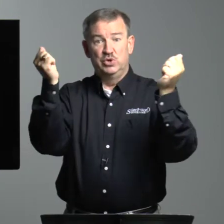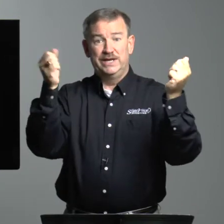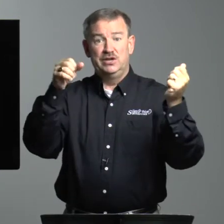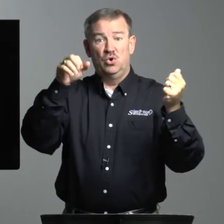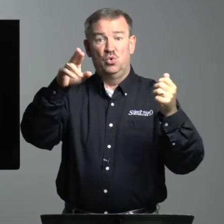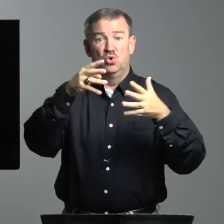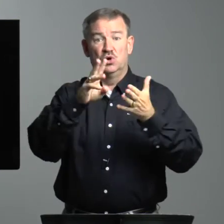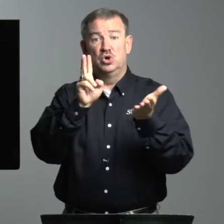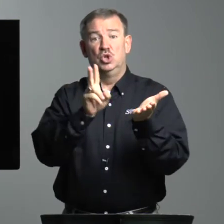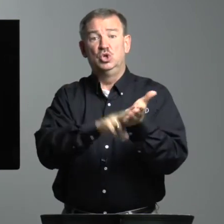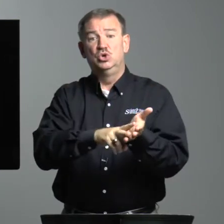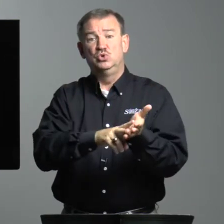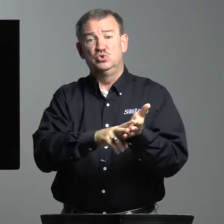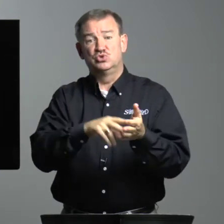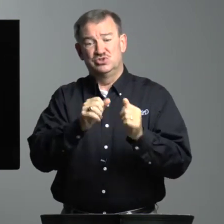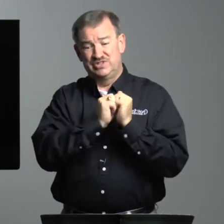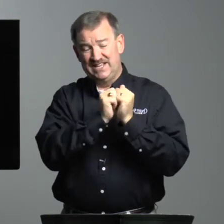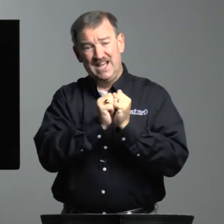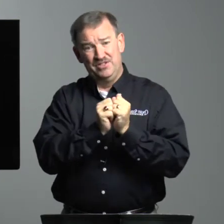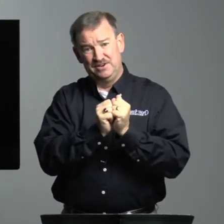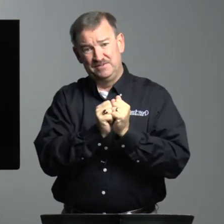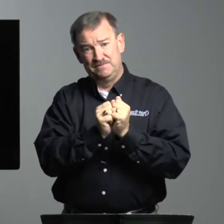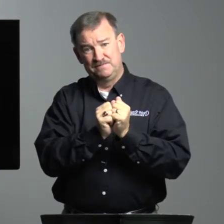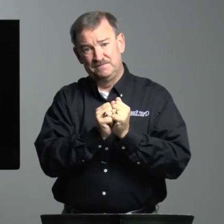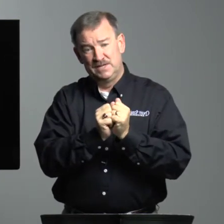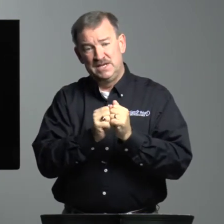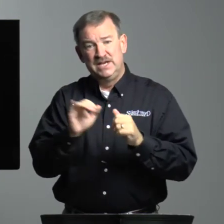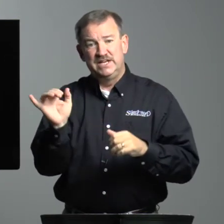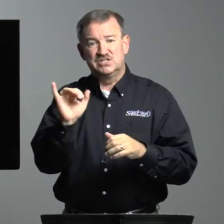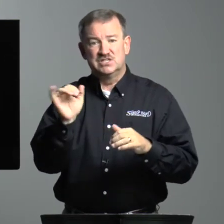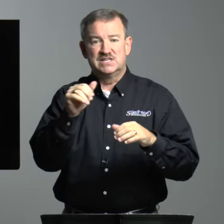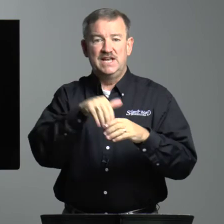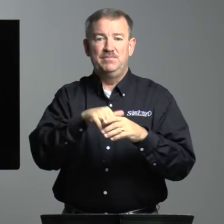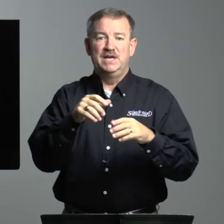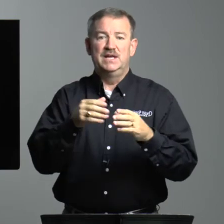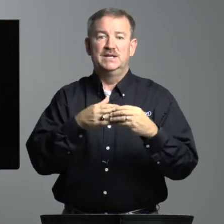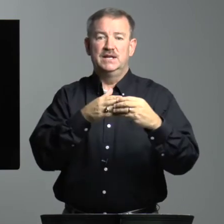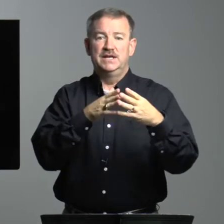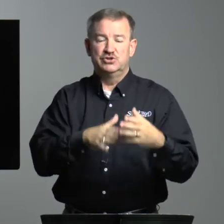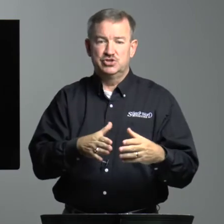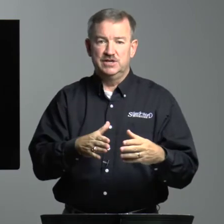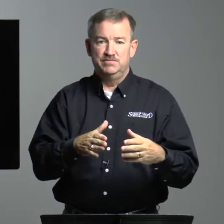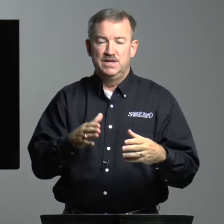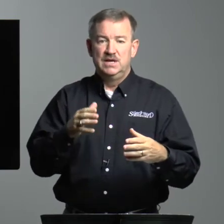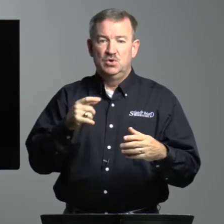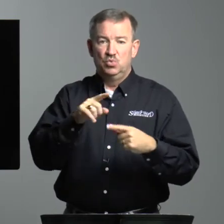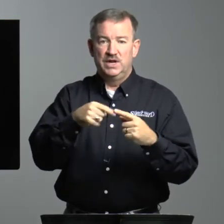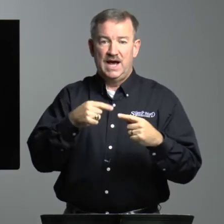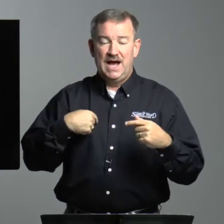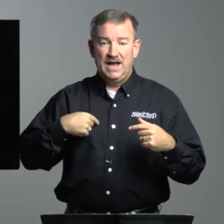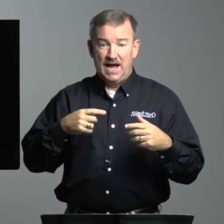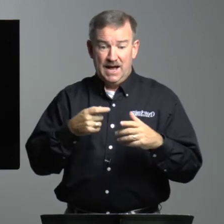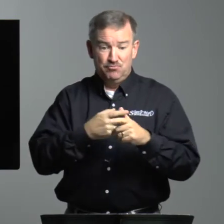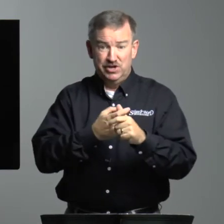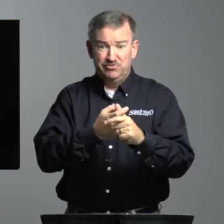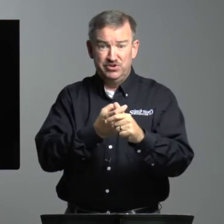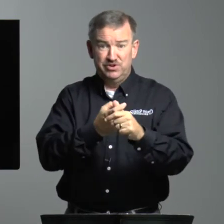win or lose together. It's the same in leadership. When I'm running, run, run